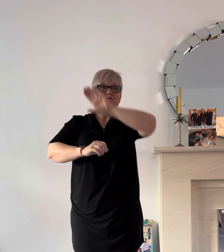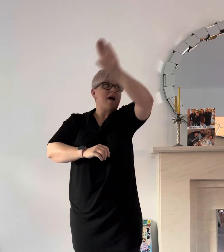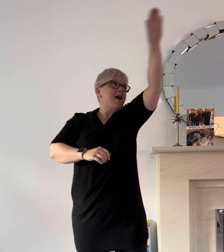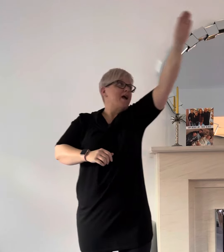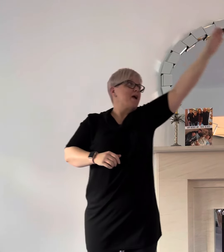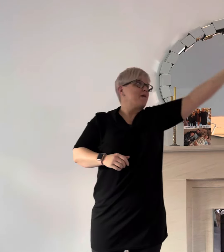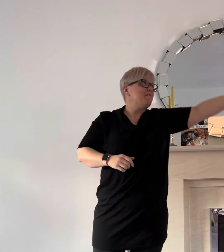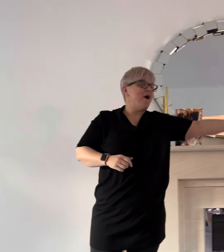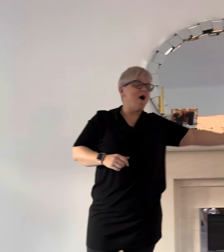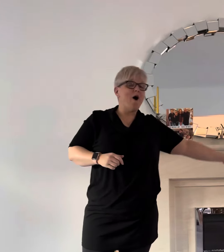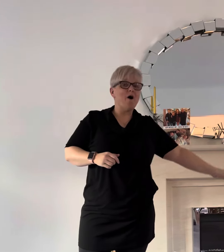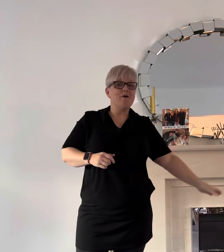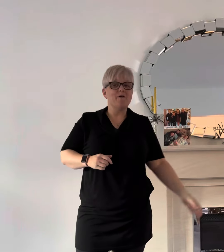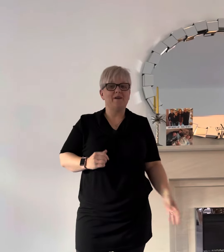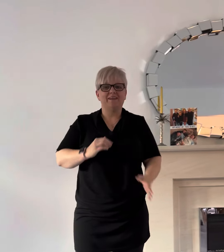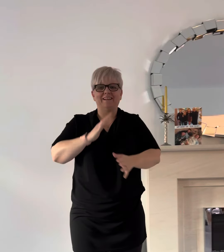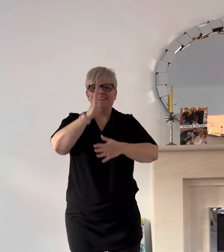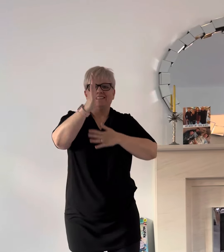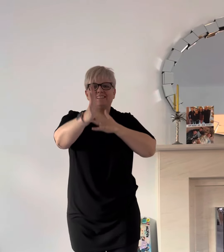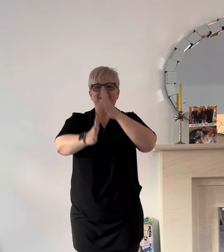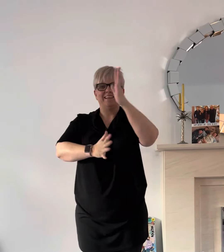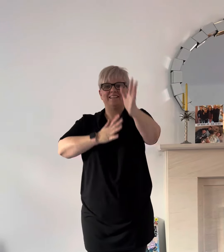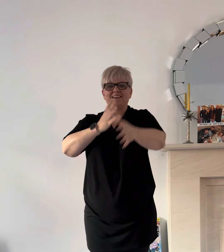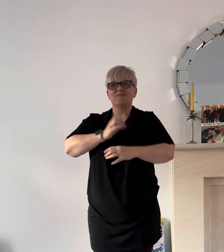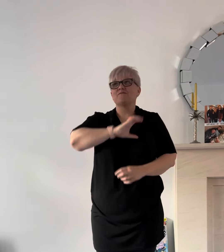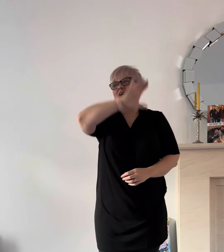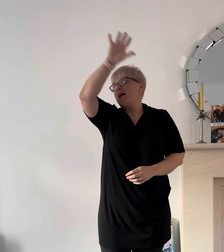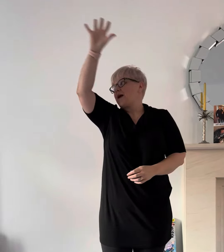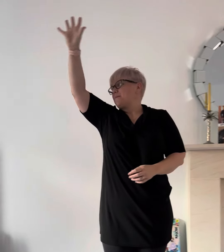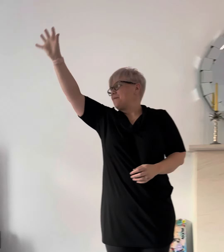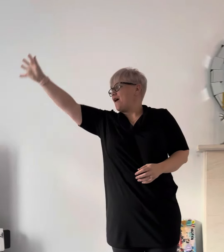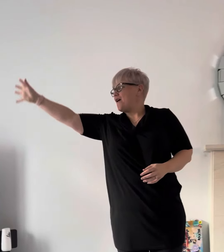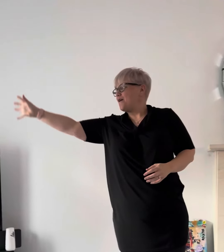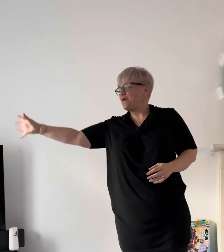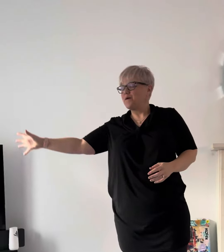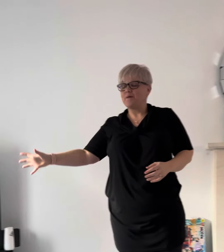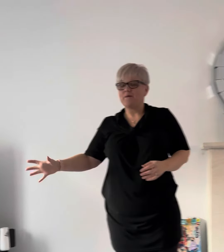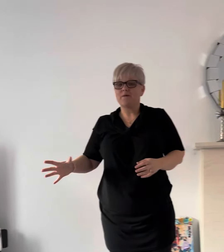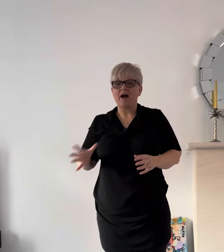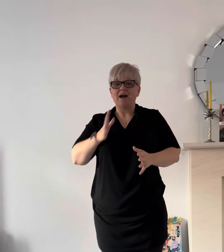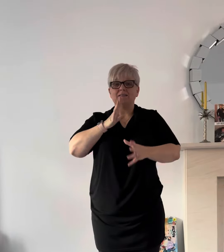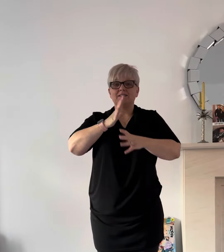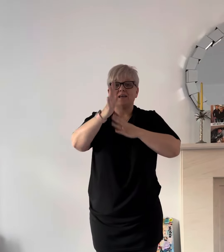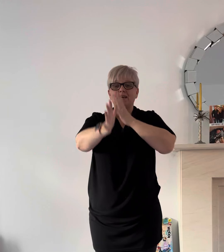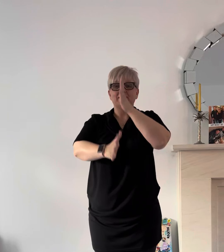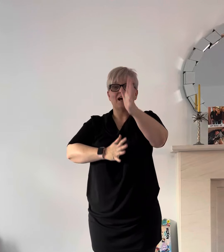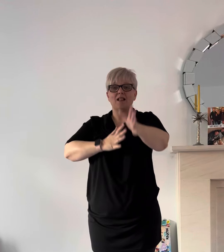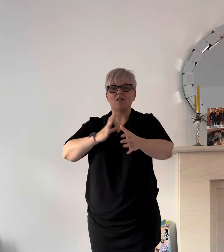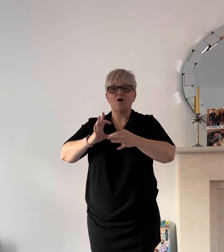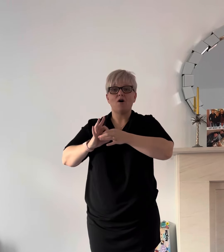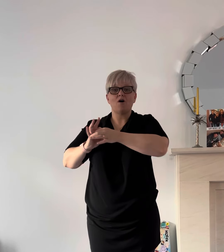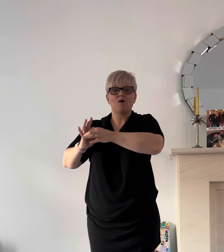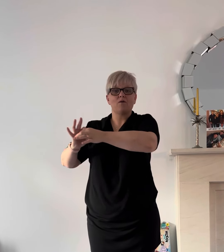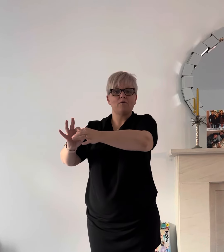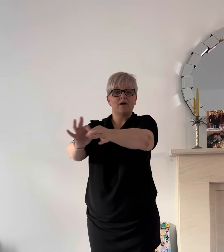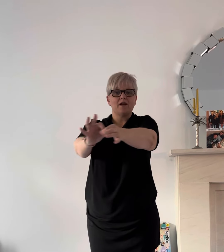rainbow, sing a rainbow, sing along with